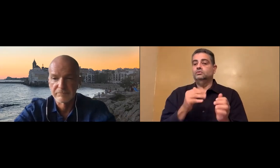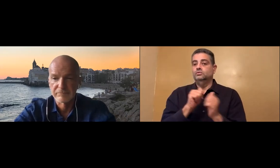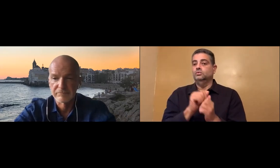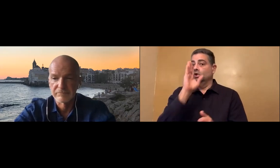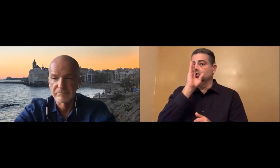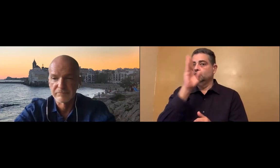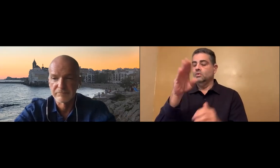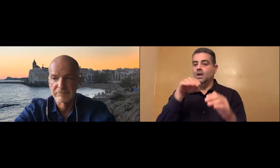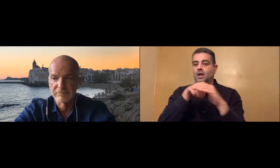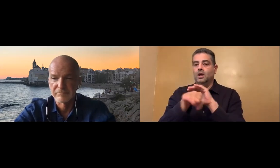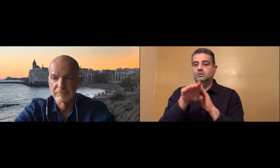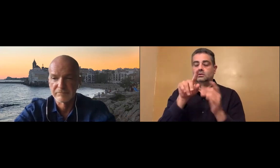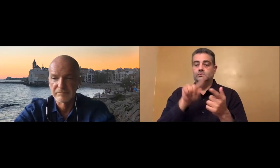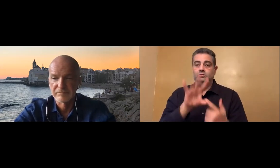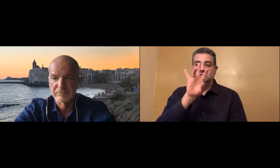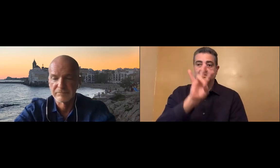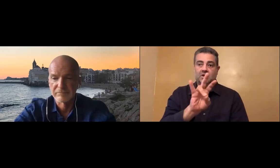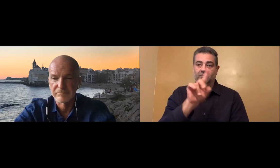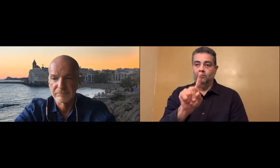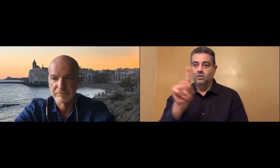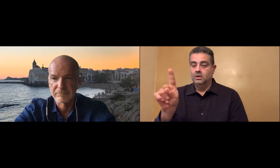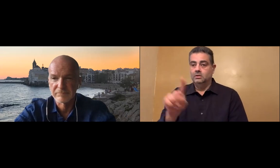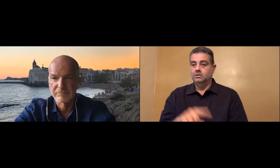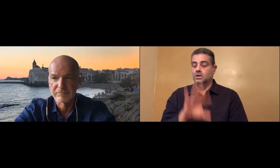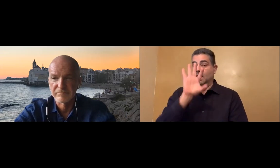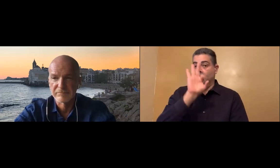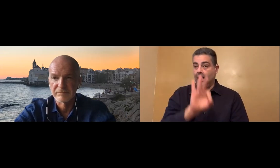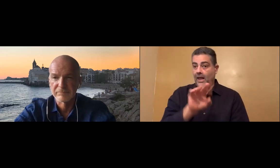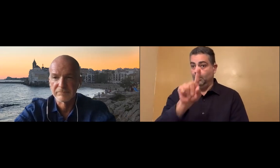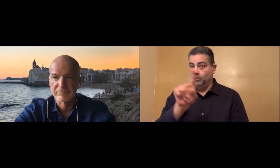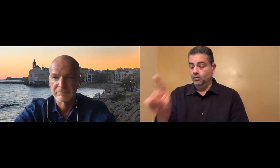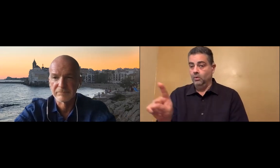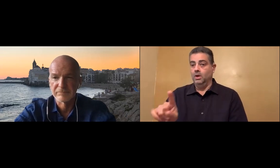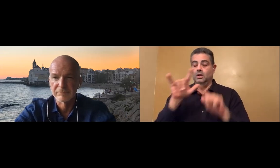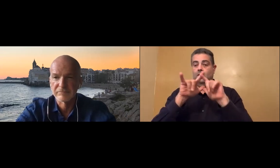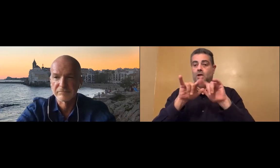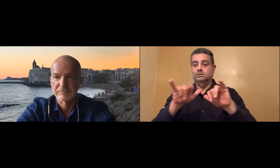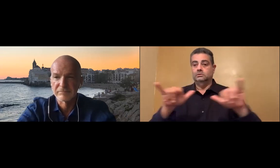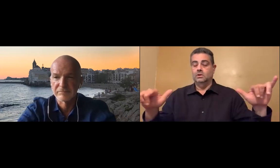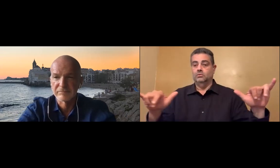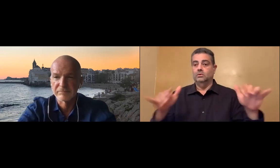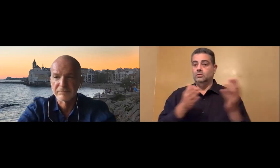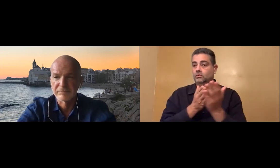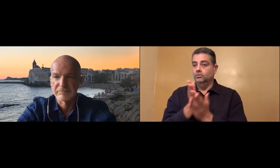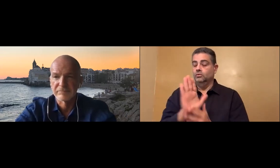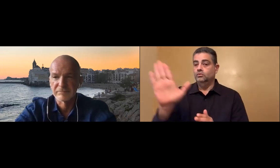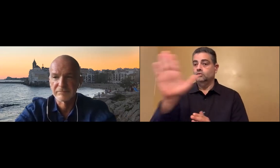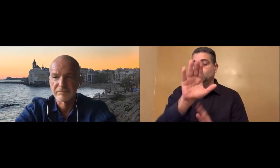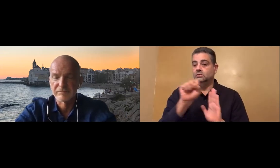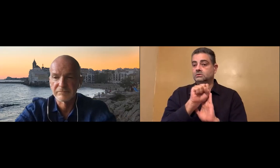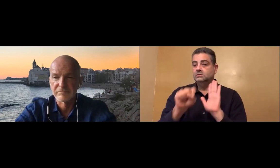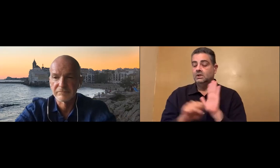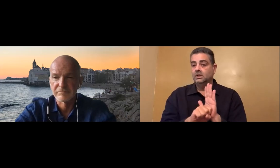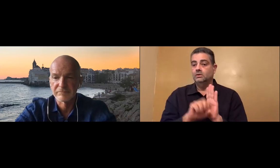Within your states. You can provide consumers with direct access through 7-1-1 and to 9-1-1,